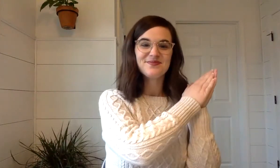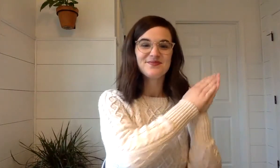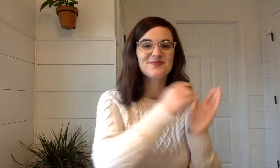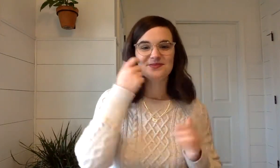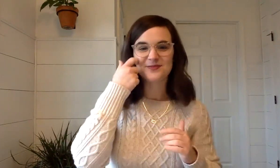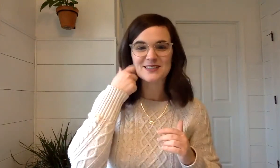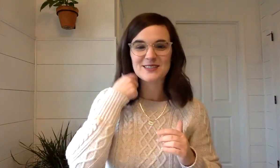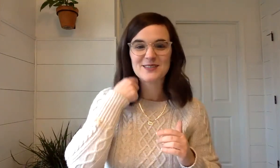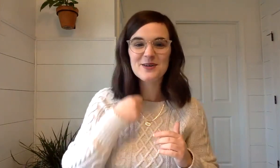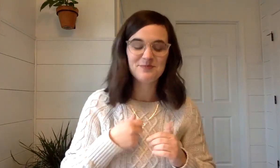What's the word?